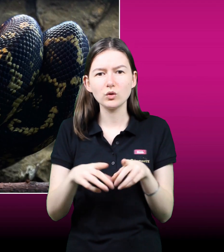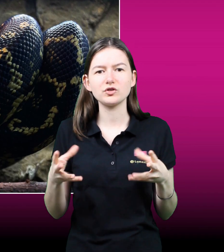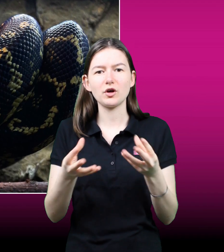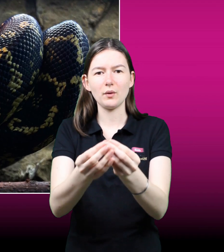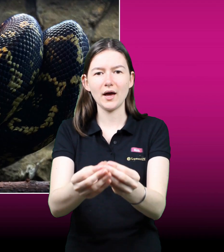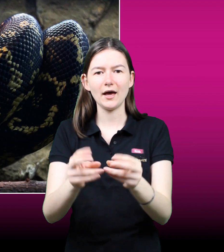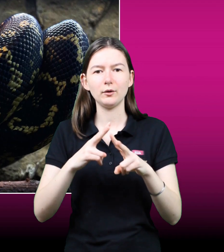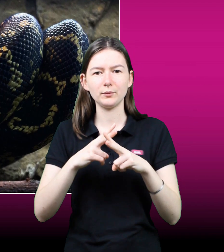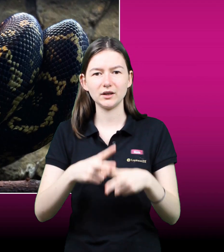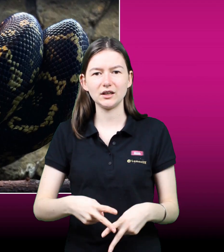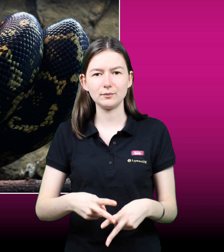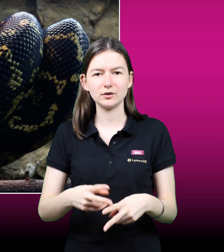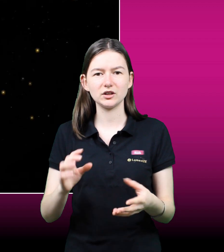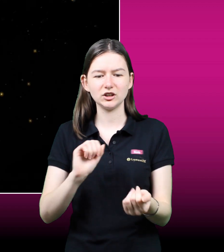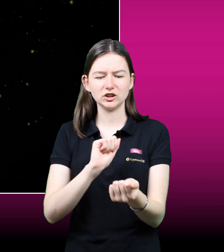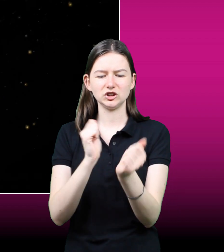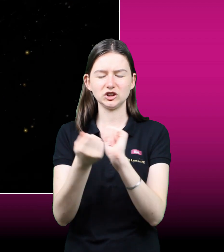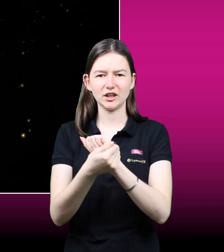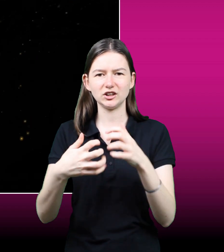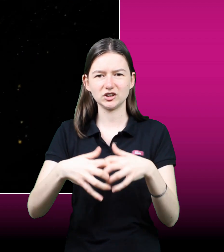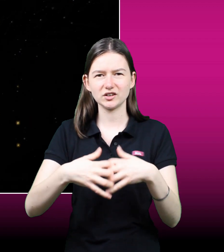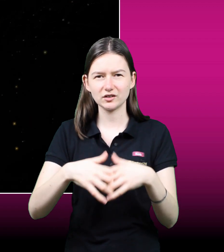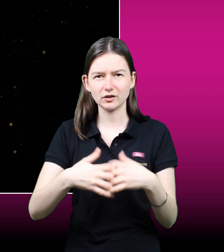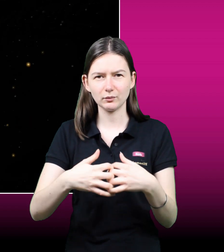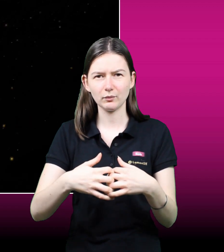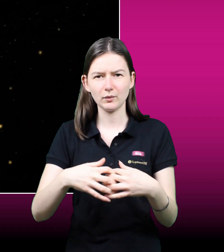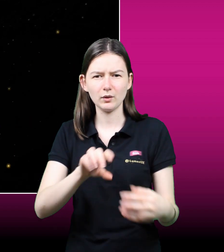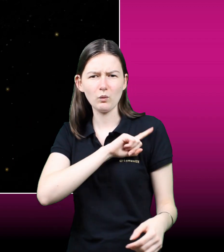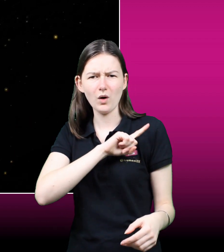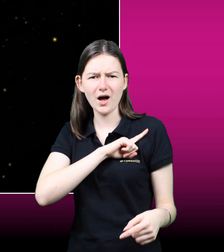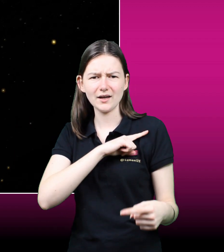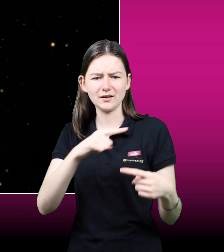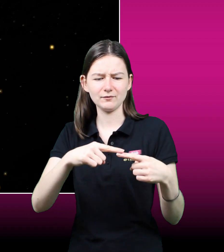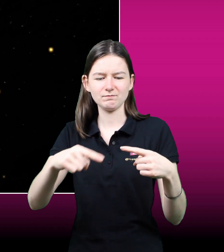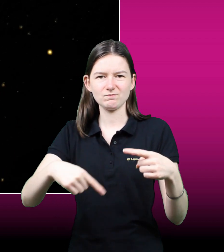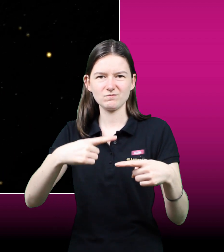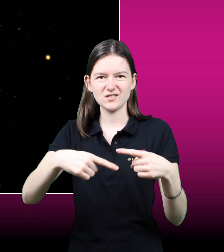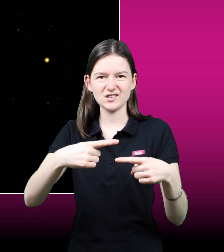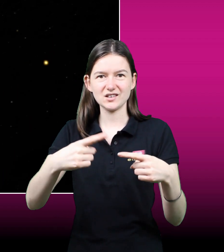light, but also allows a keeper to adapt the system to emulate seasonal change.